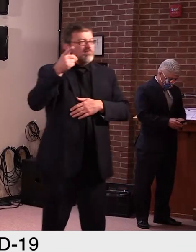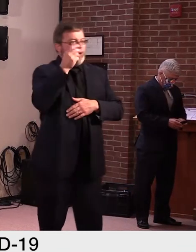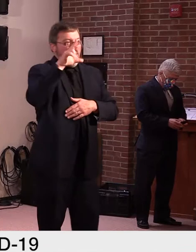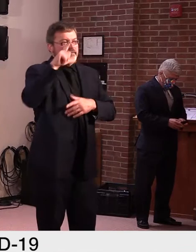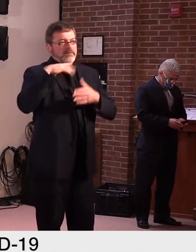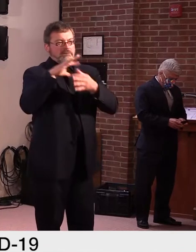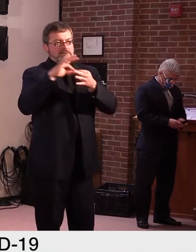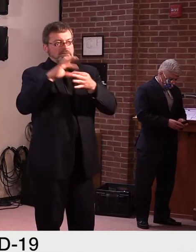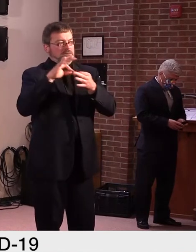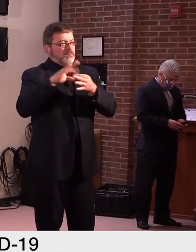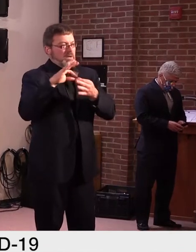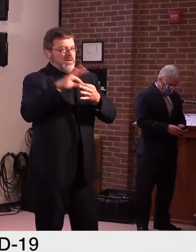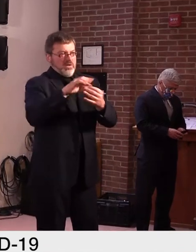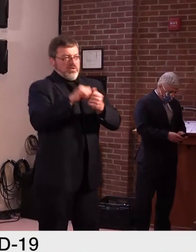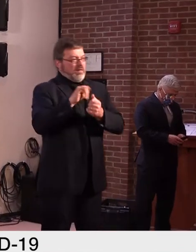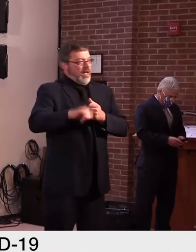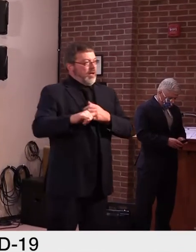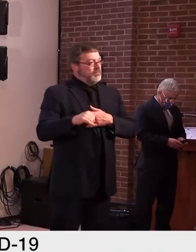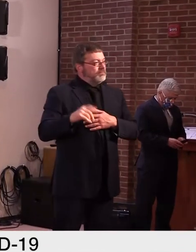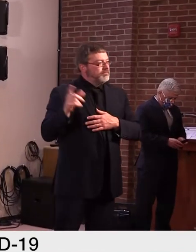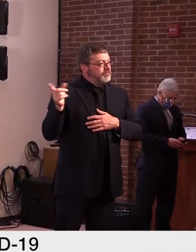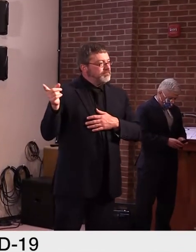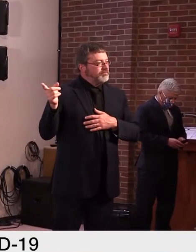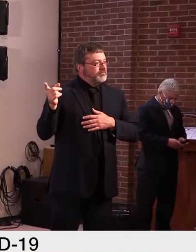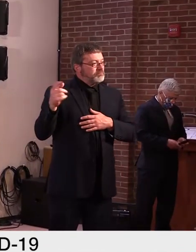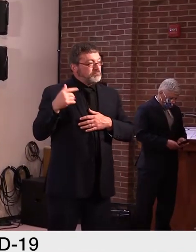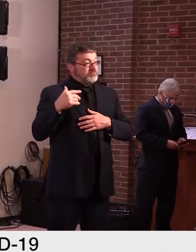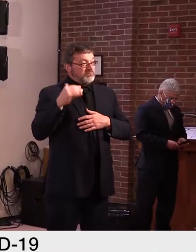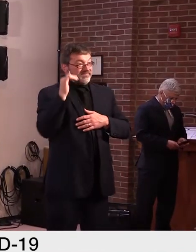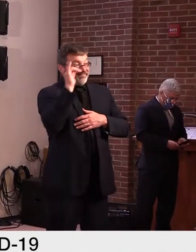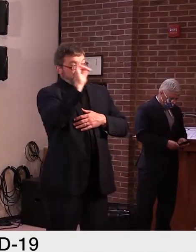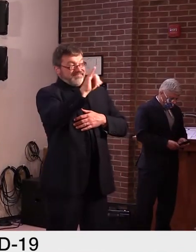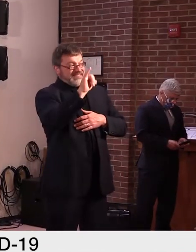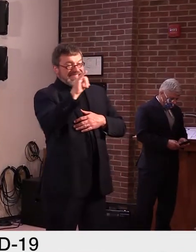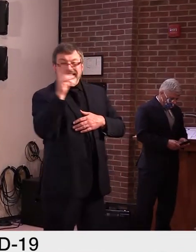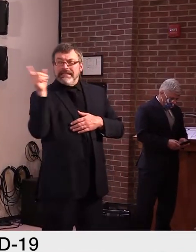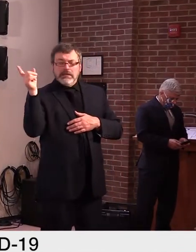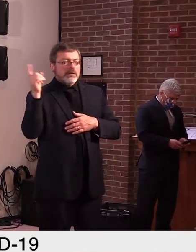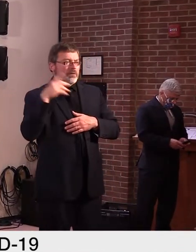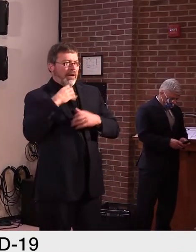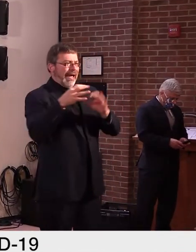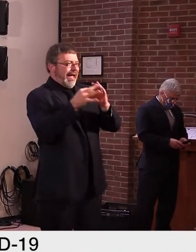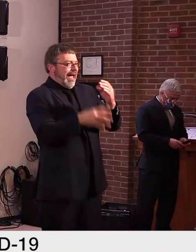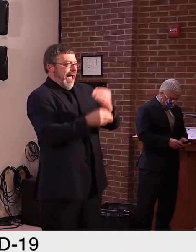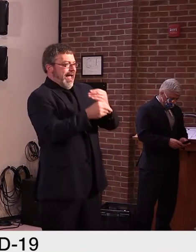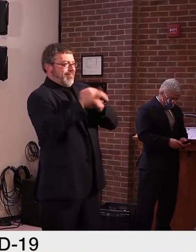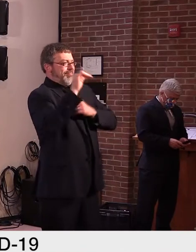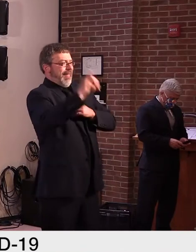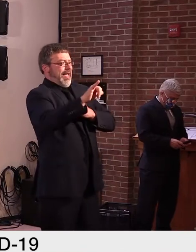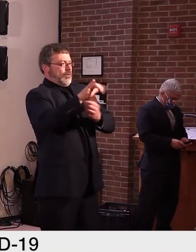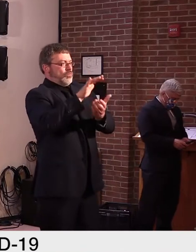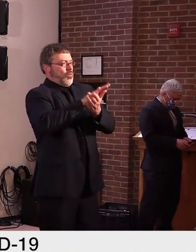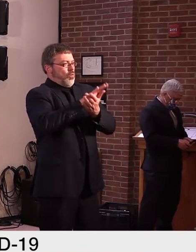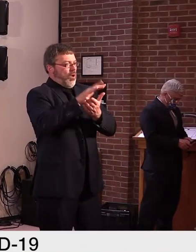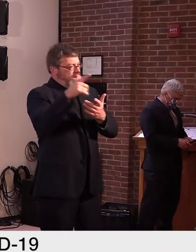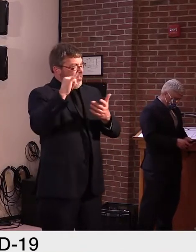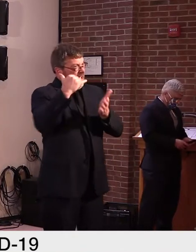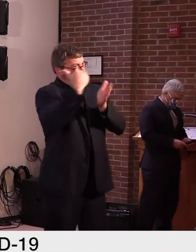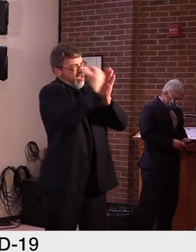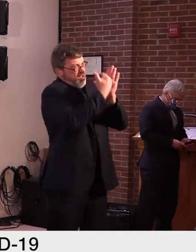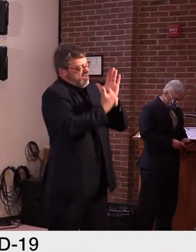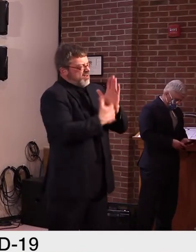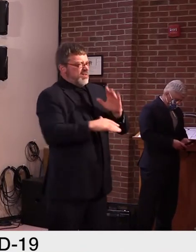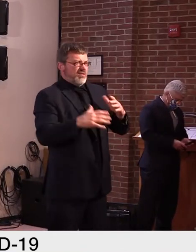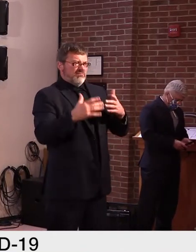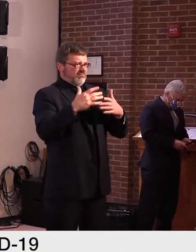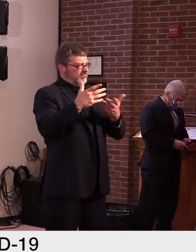And the only thing I'll add is that the, the, the health guidance is already there and it's in place and it's available. It's a matter of following the data